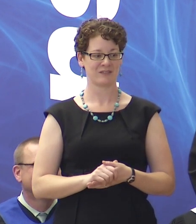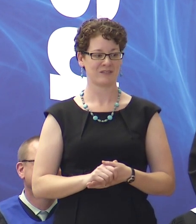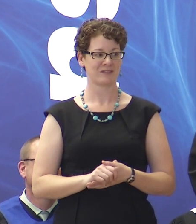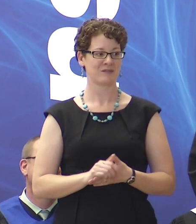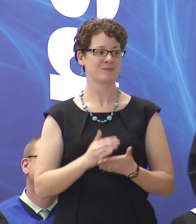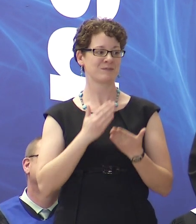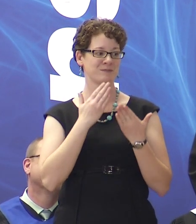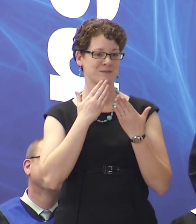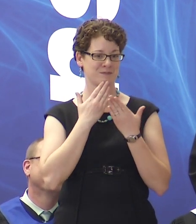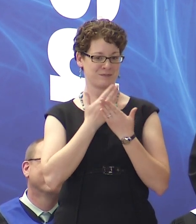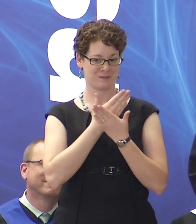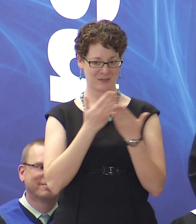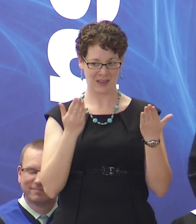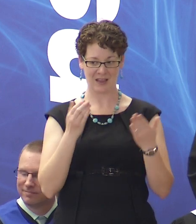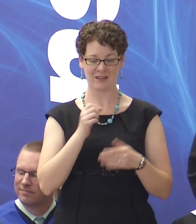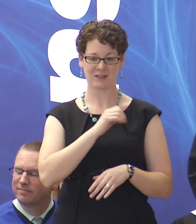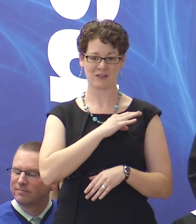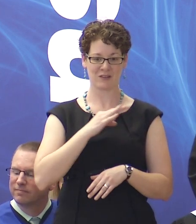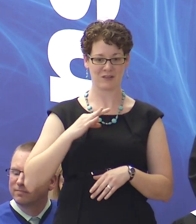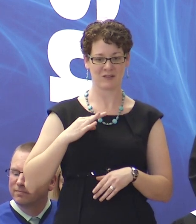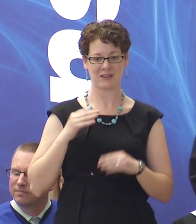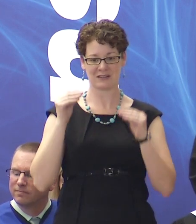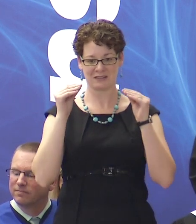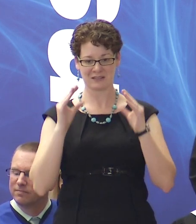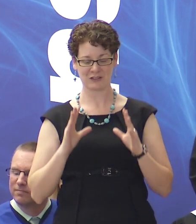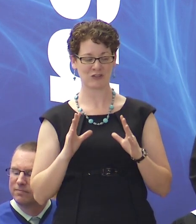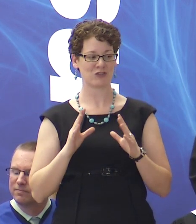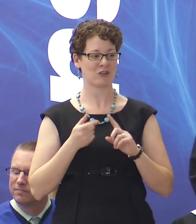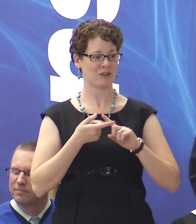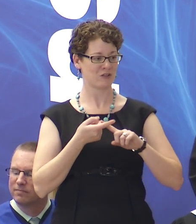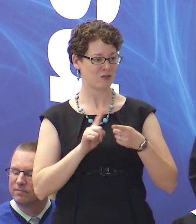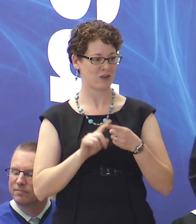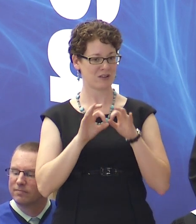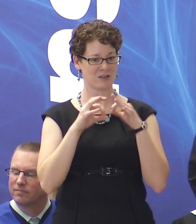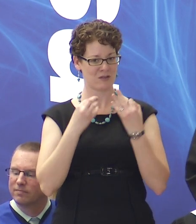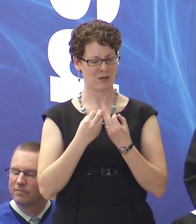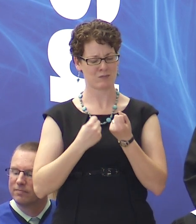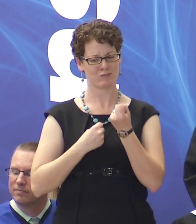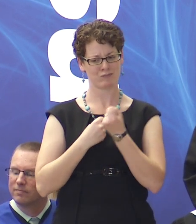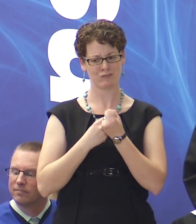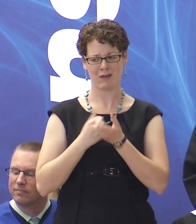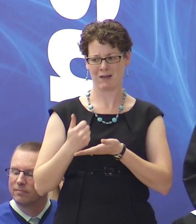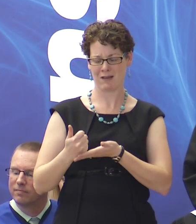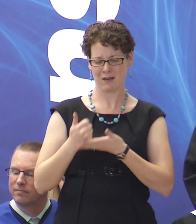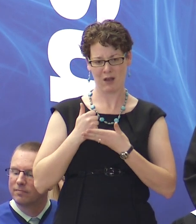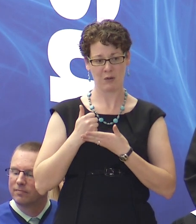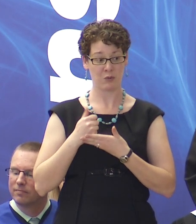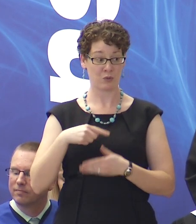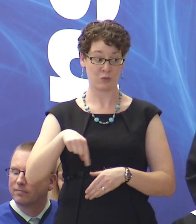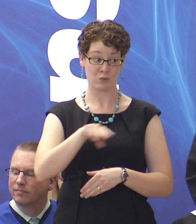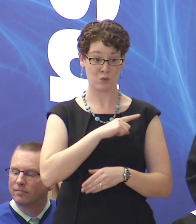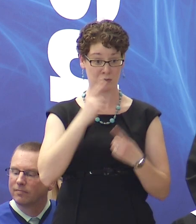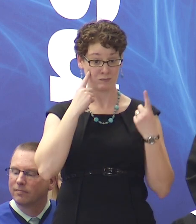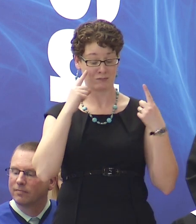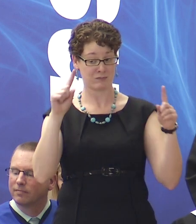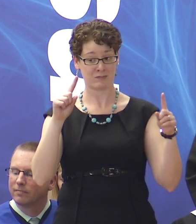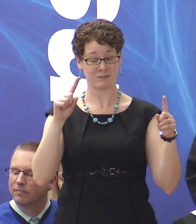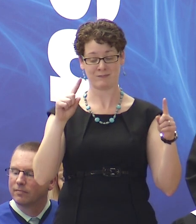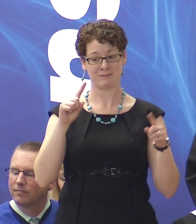So thank you to all the faculty, staff, our family and friends who have helped us along the way, because none of us would be here today without you.